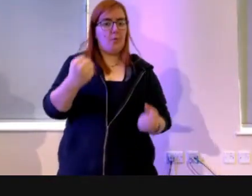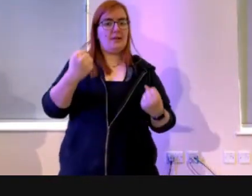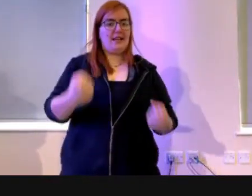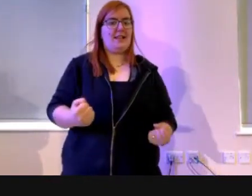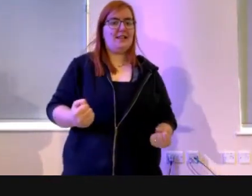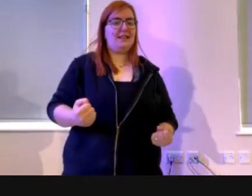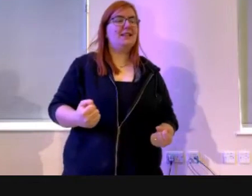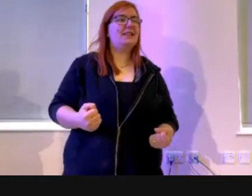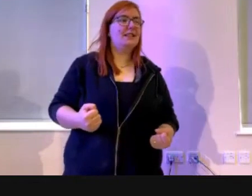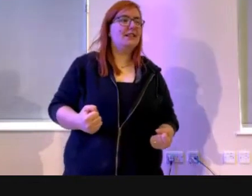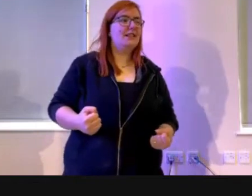sin boldly